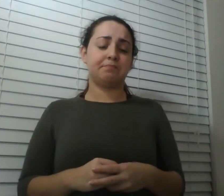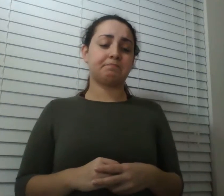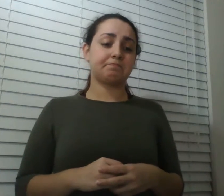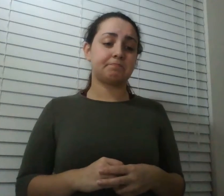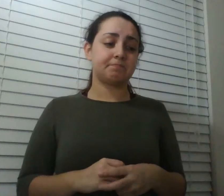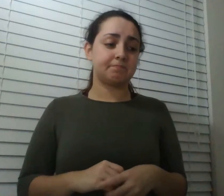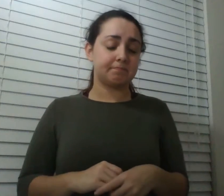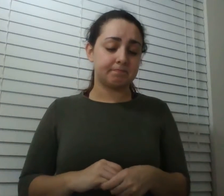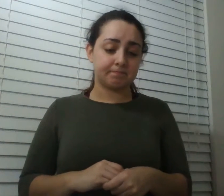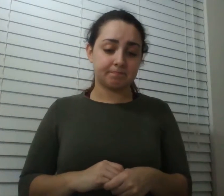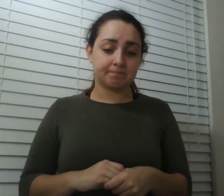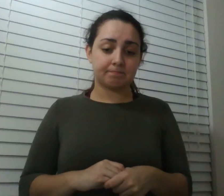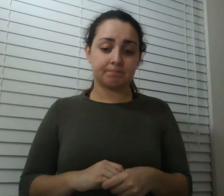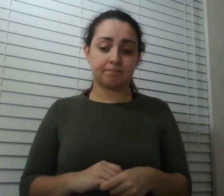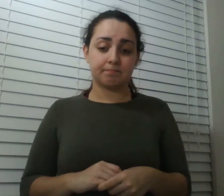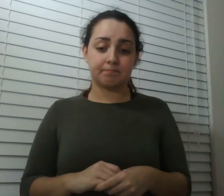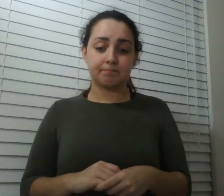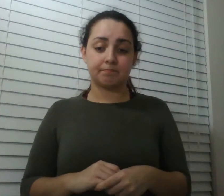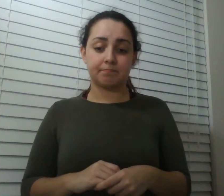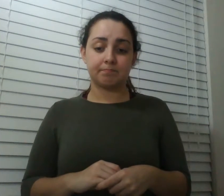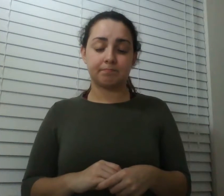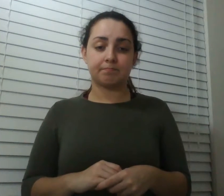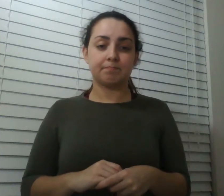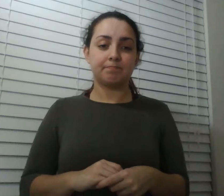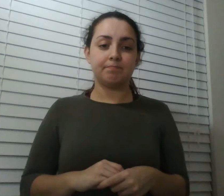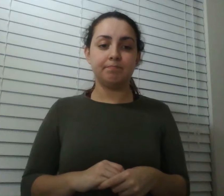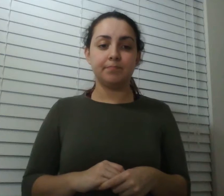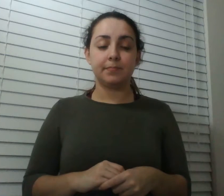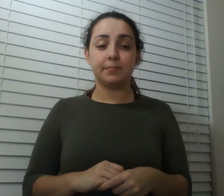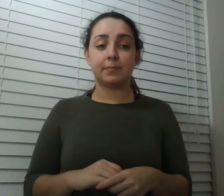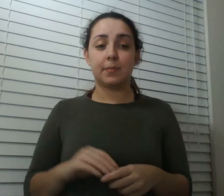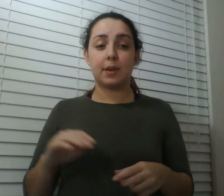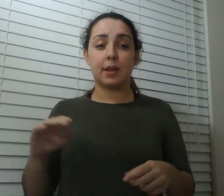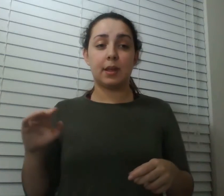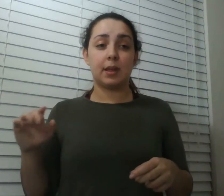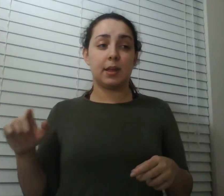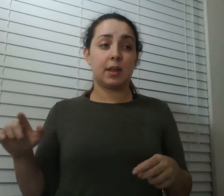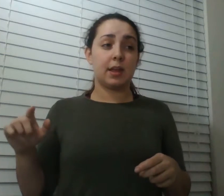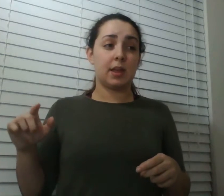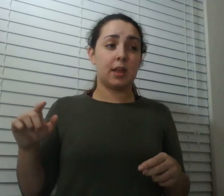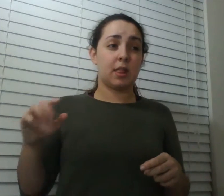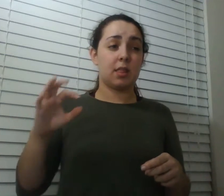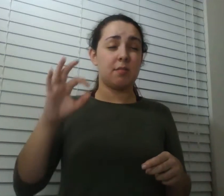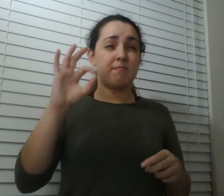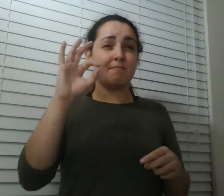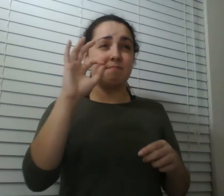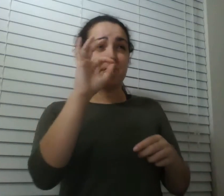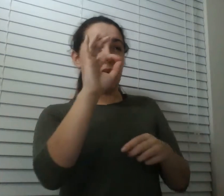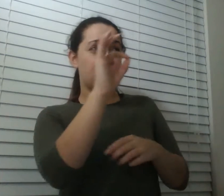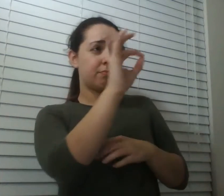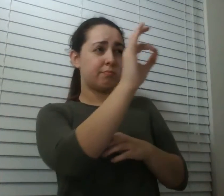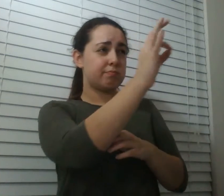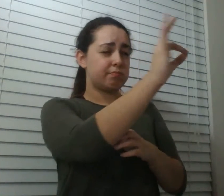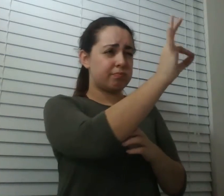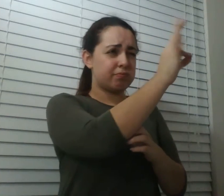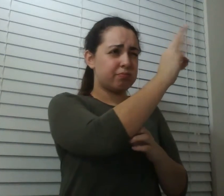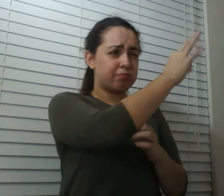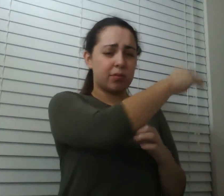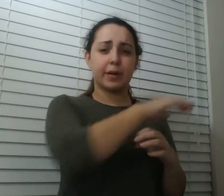he's taking notes about exactly how it feels this left one's here flapping away and i'm in any case how many times has he been stung